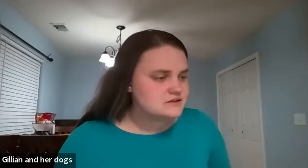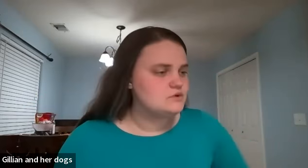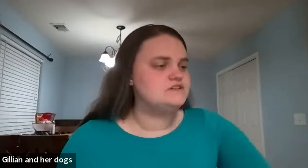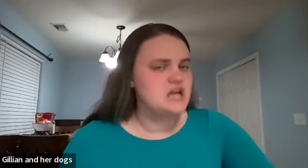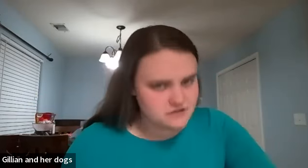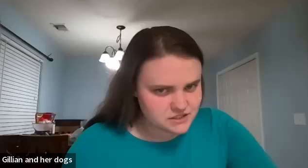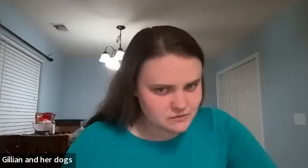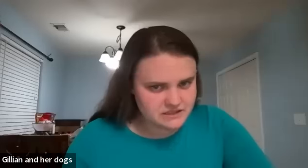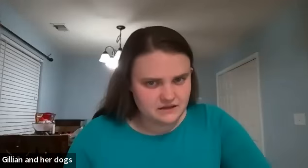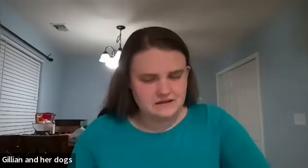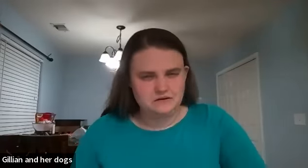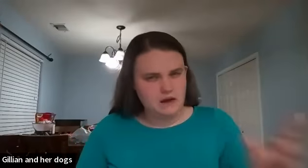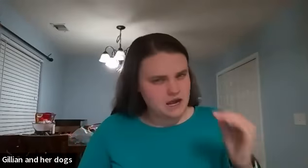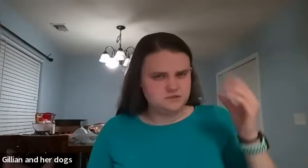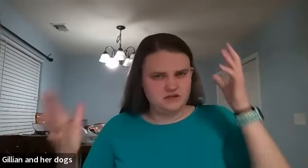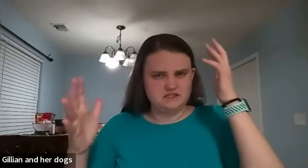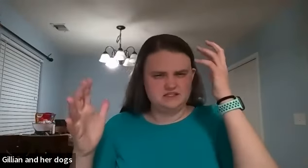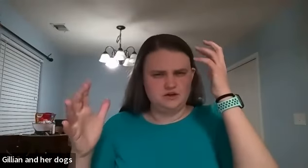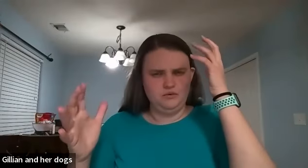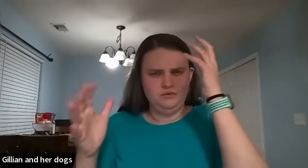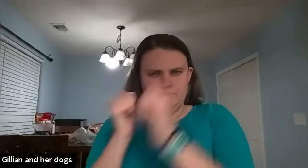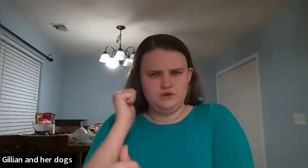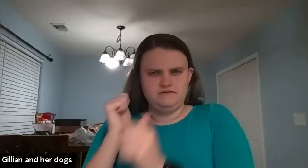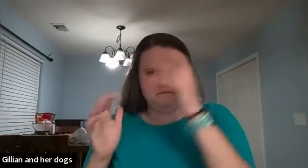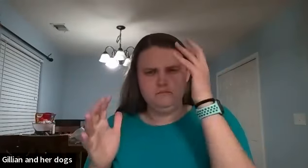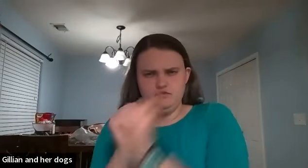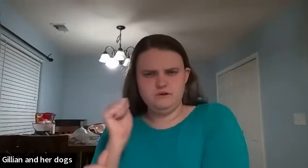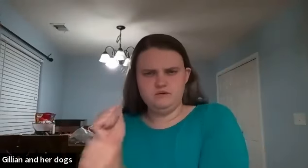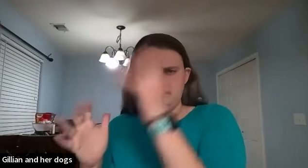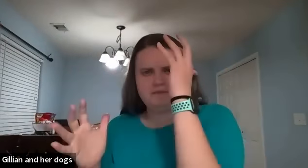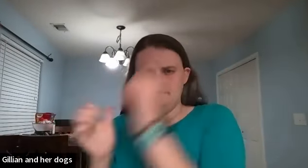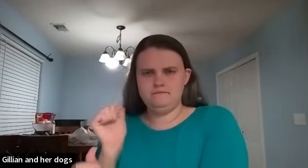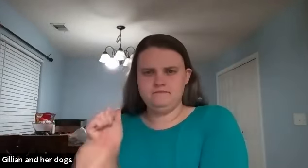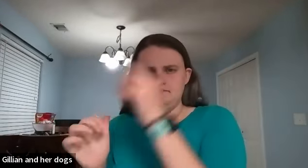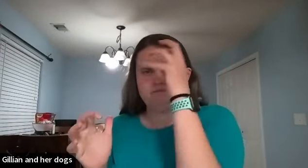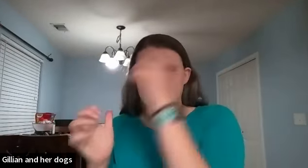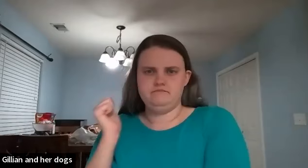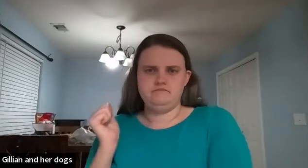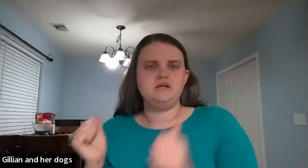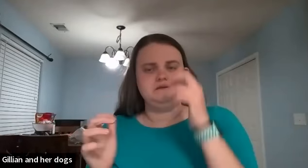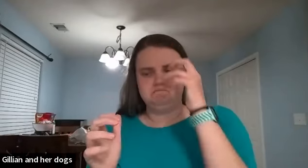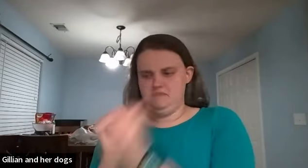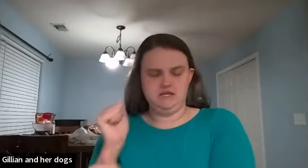a little more of a challenging one to grasp because it's so you have that movement with it but mean